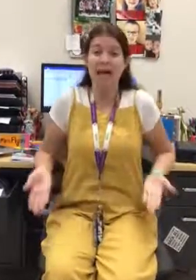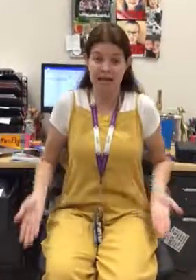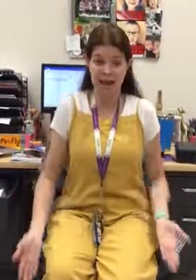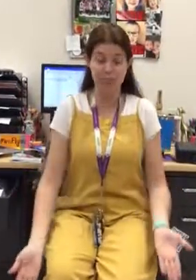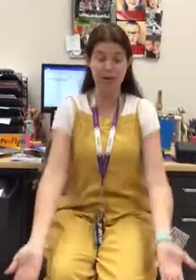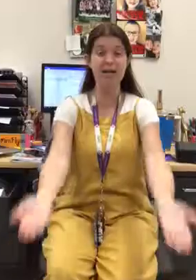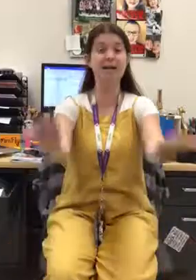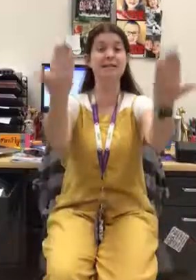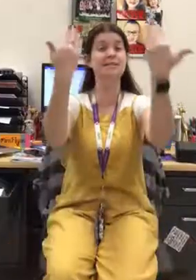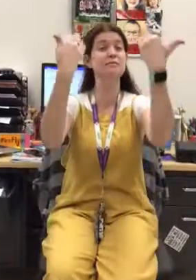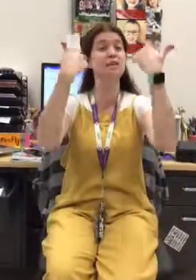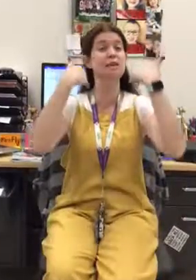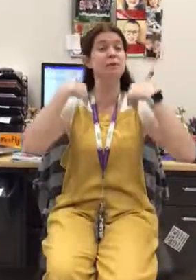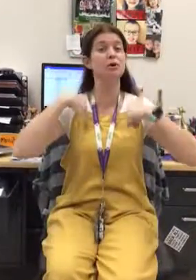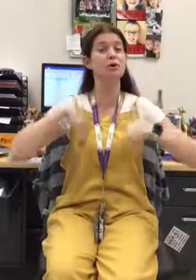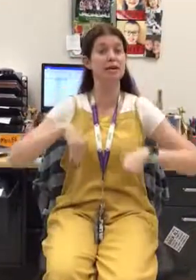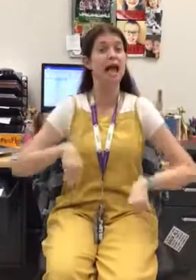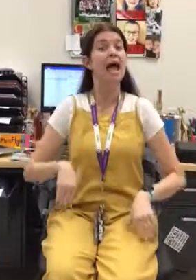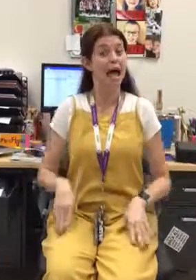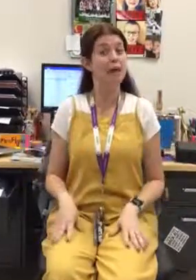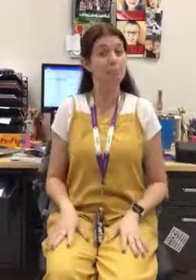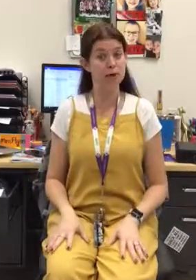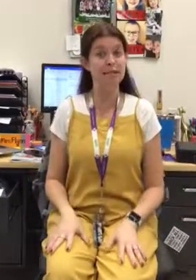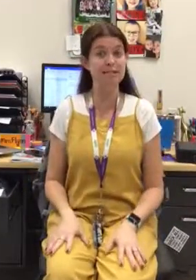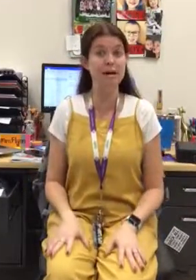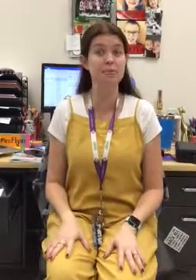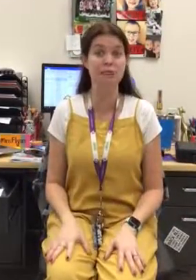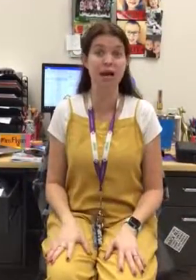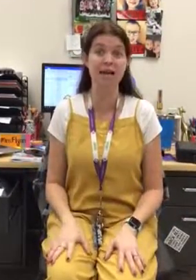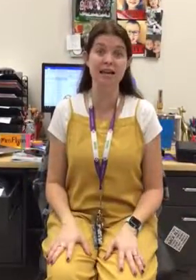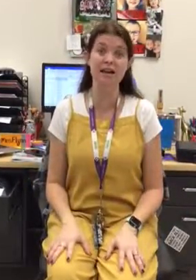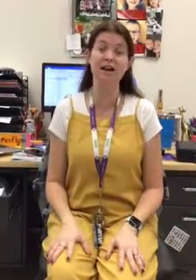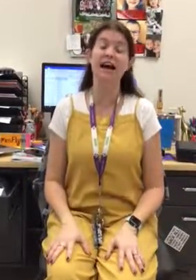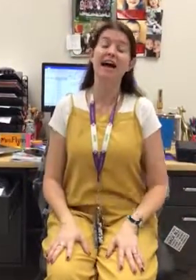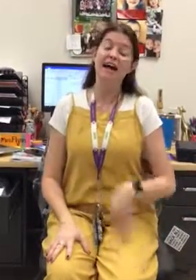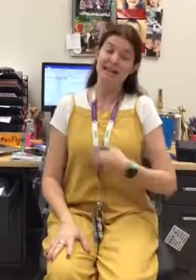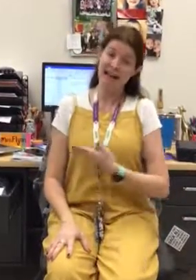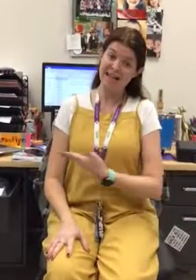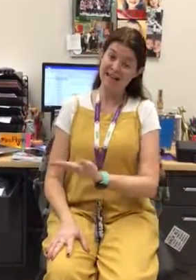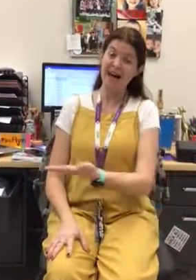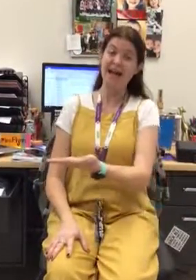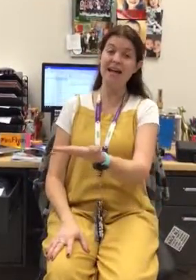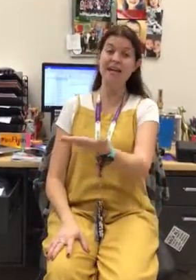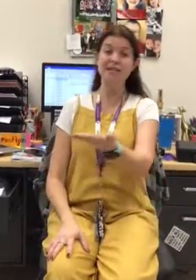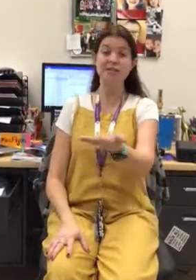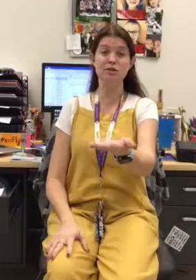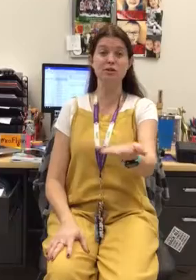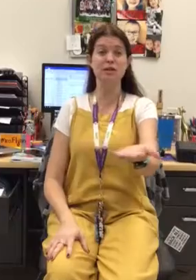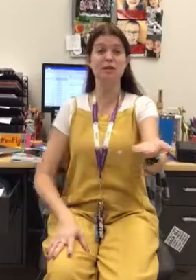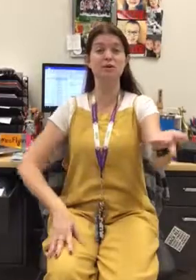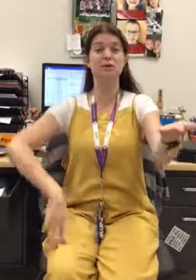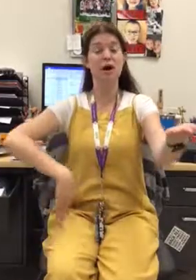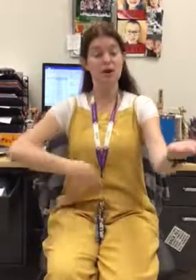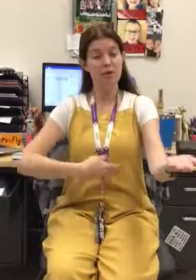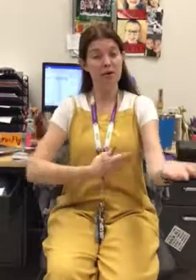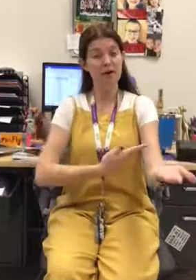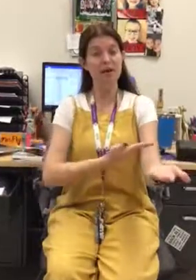Now bring us some figgy pudding and bring some right here. Glad tidings to you wherever